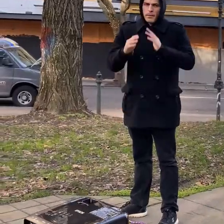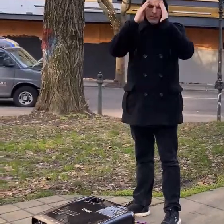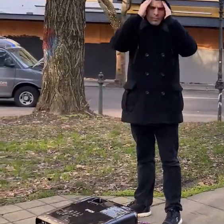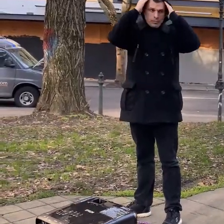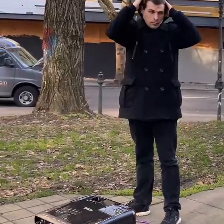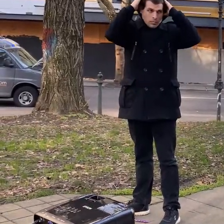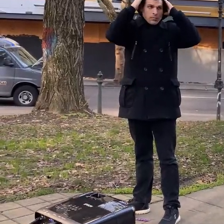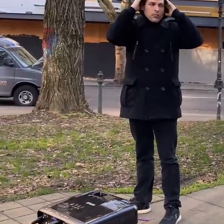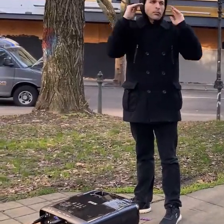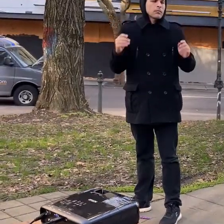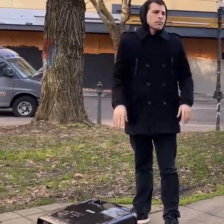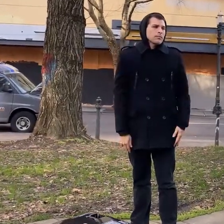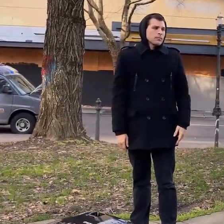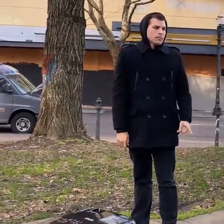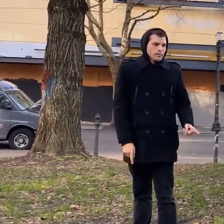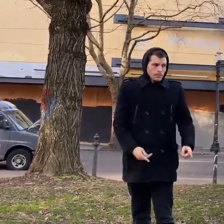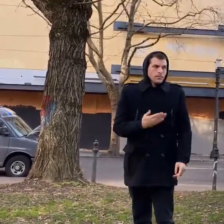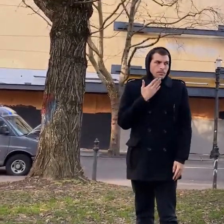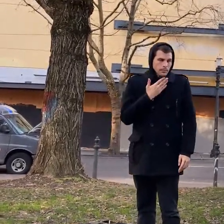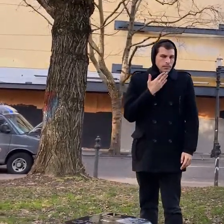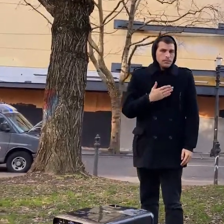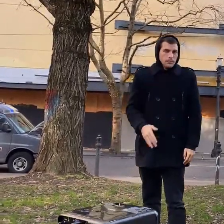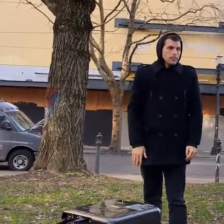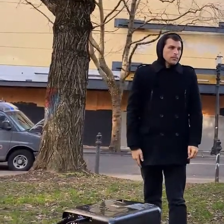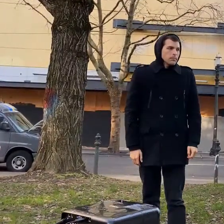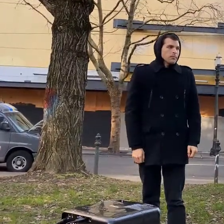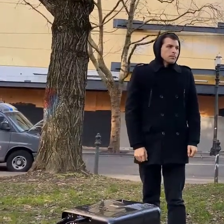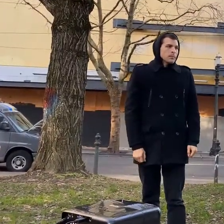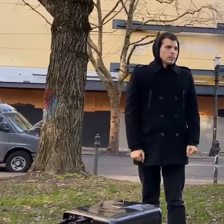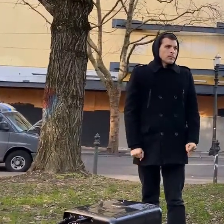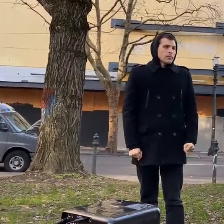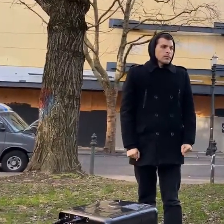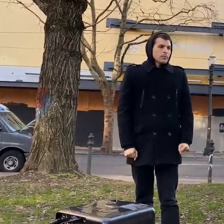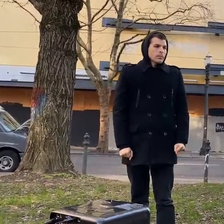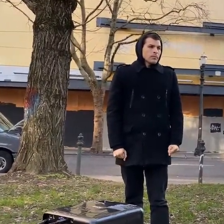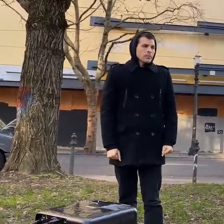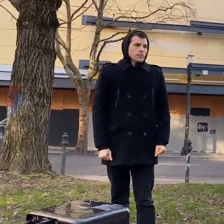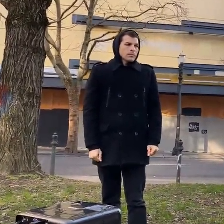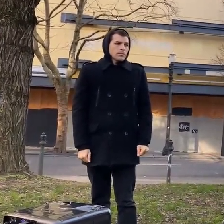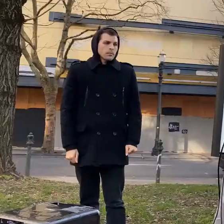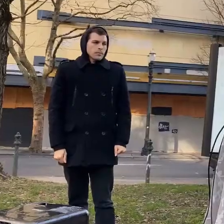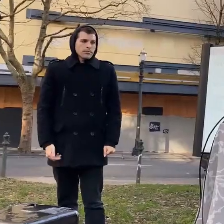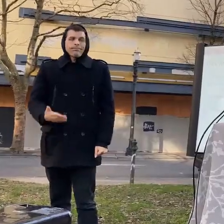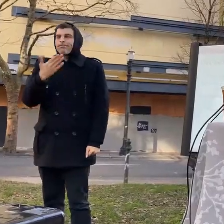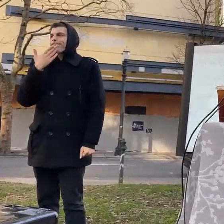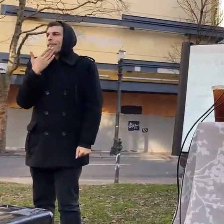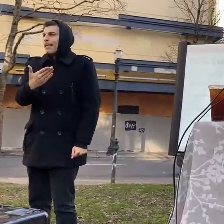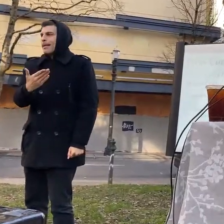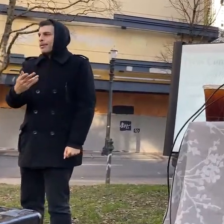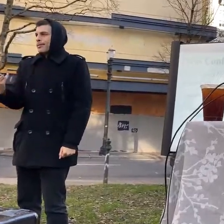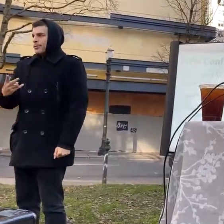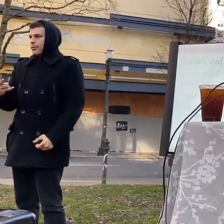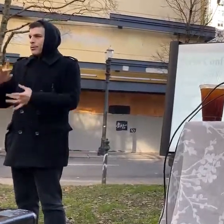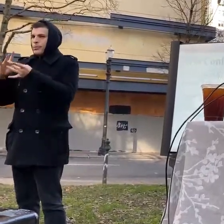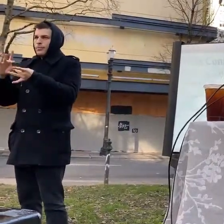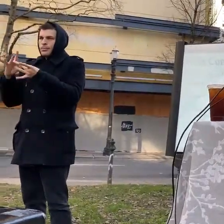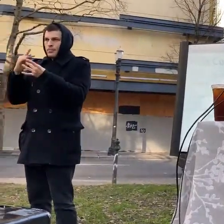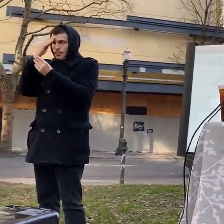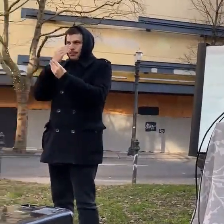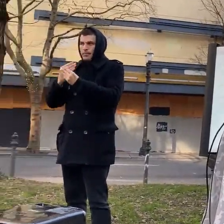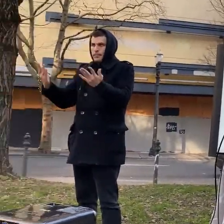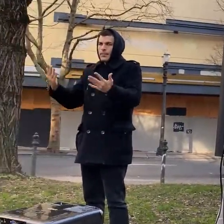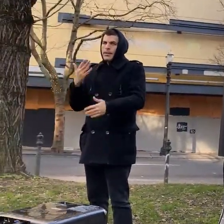water and horribly negatively affect salmon um and people and other mammals that rely on that